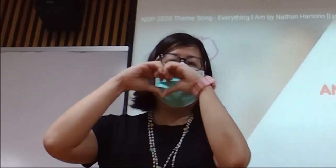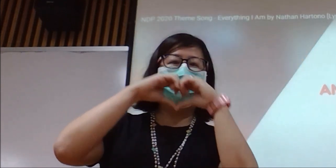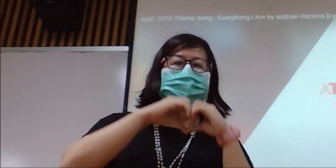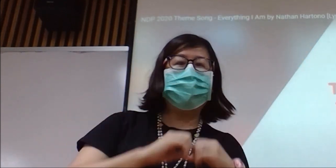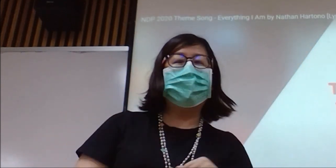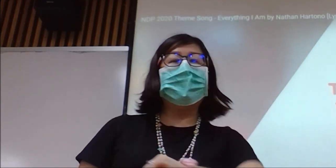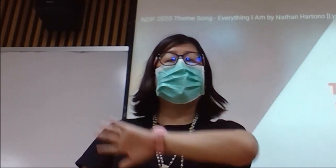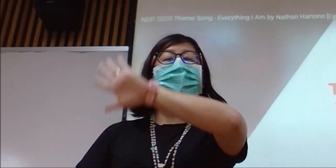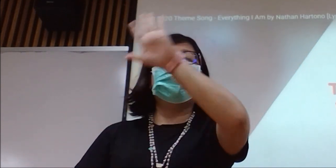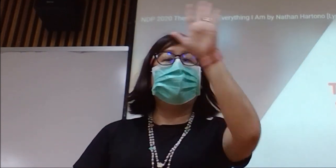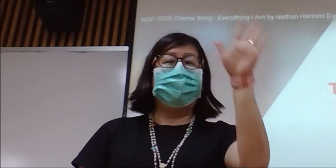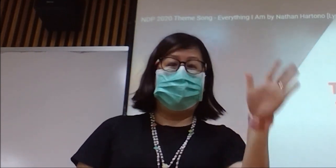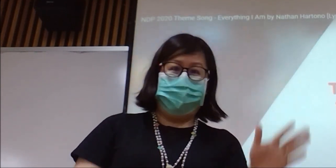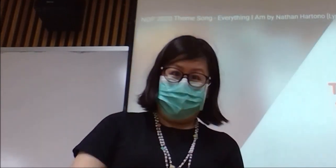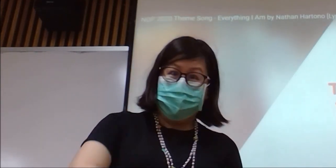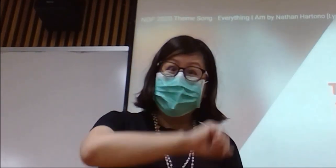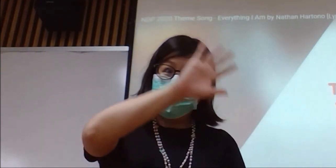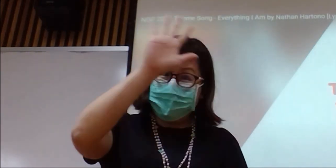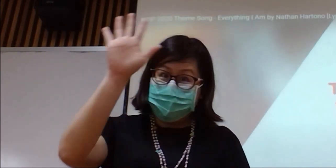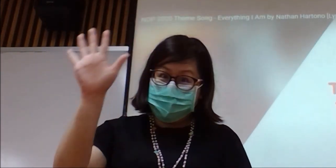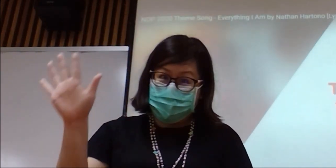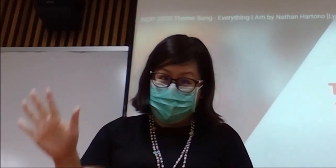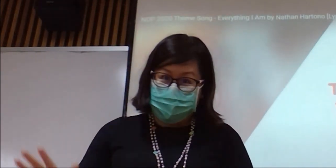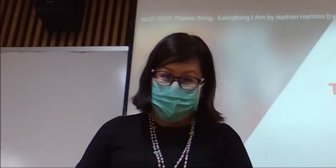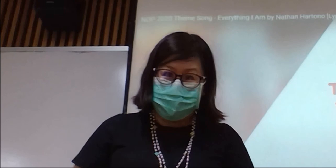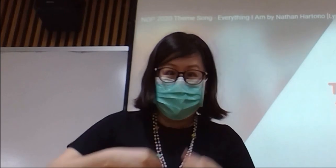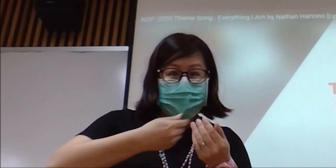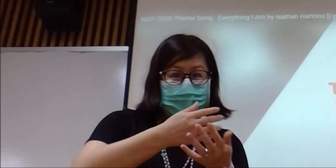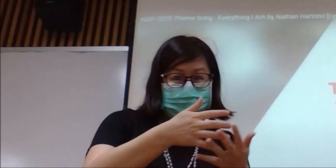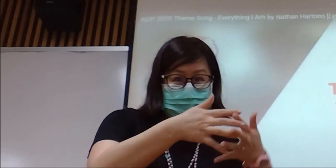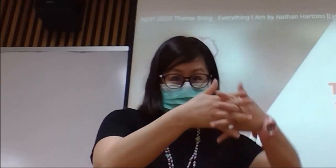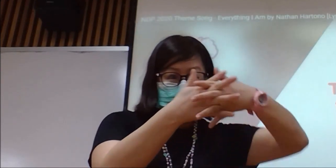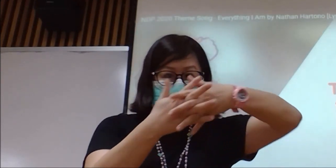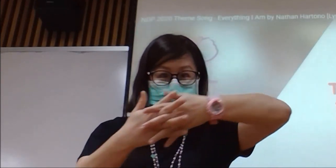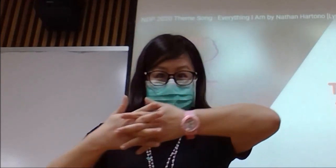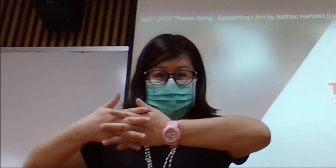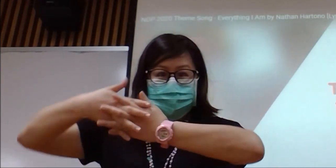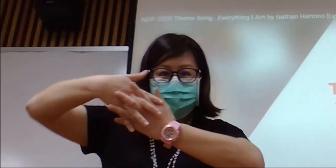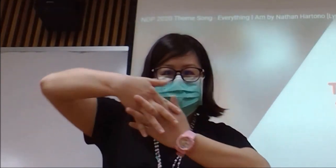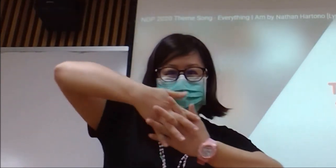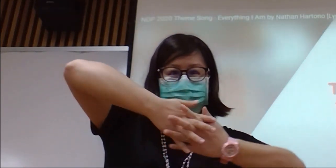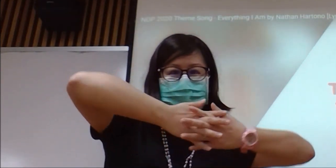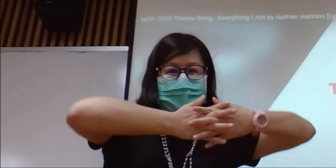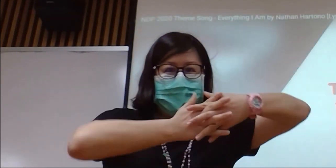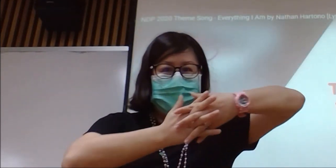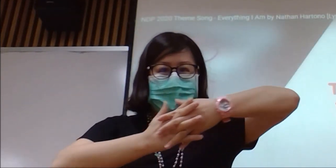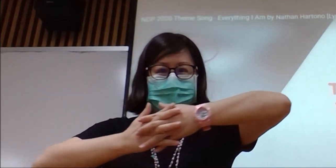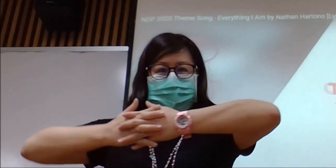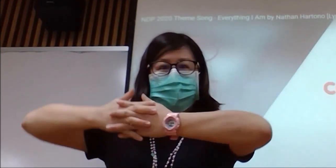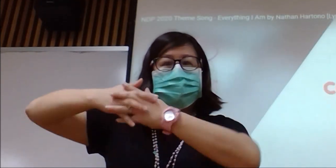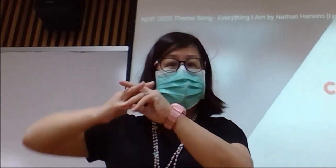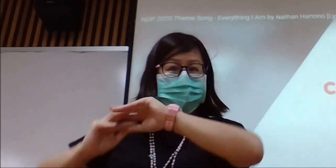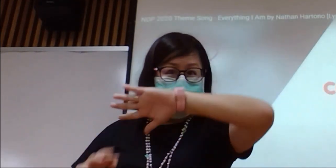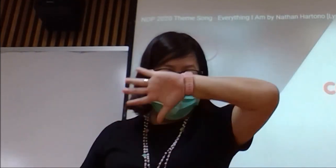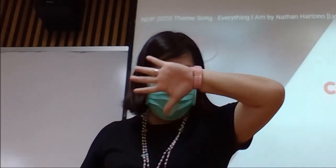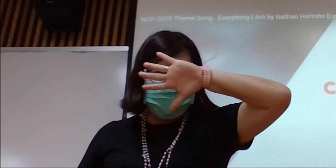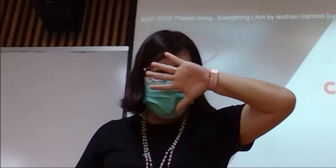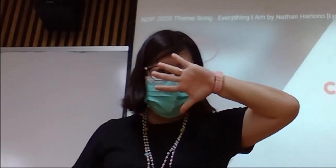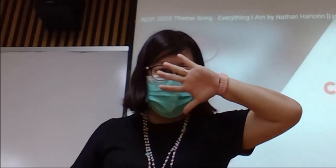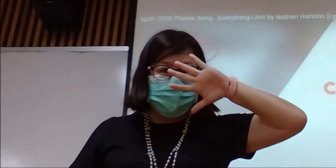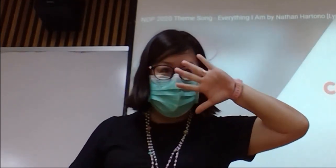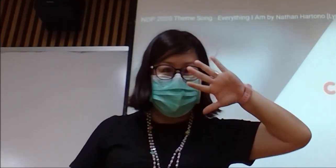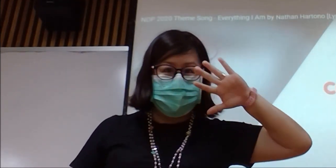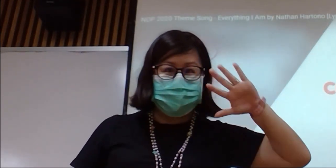The colors of your tapestry Colors